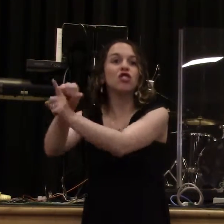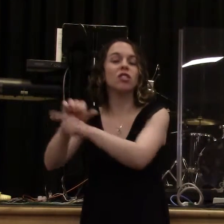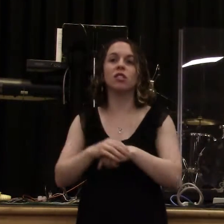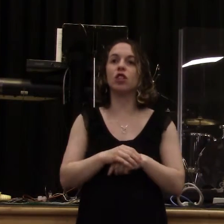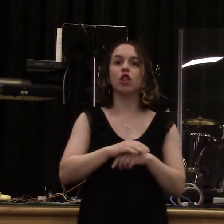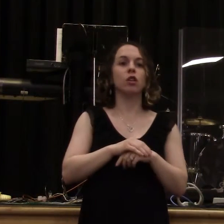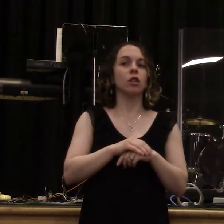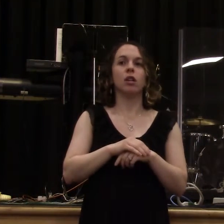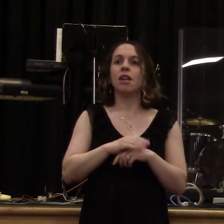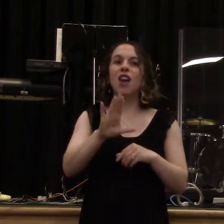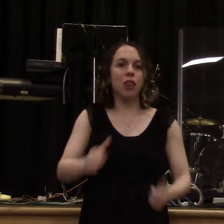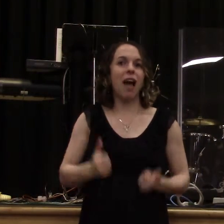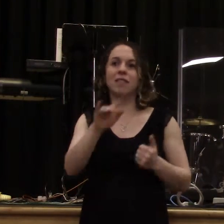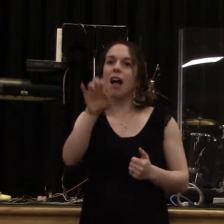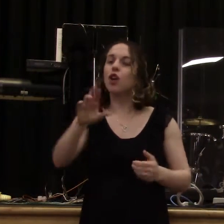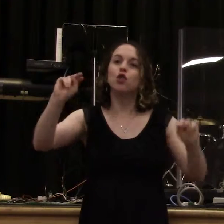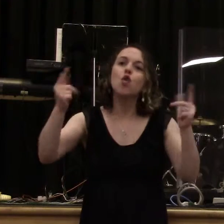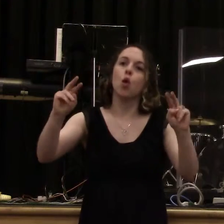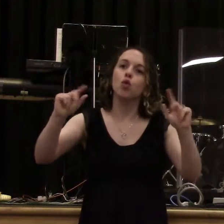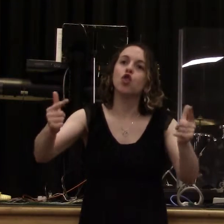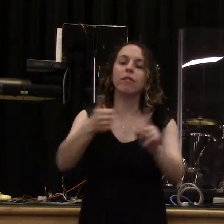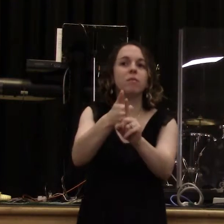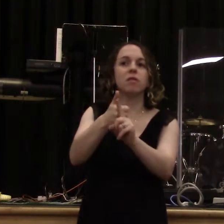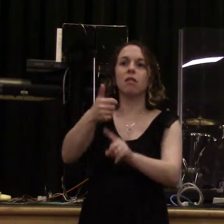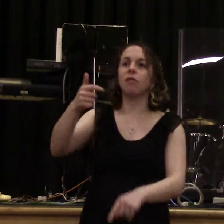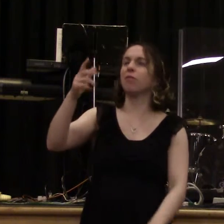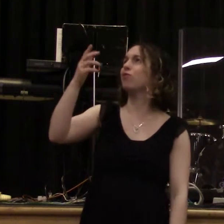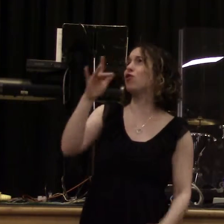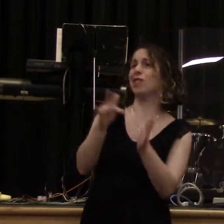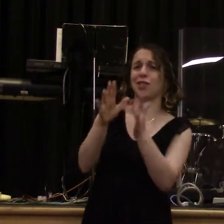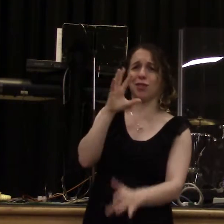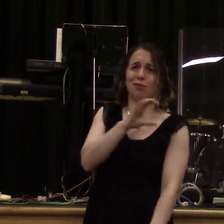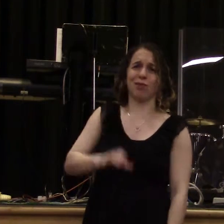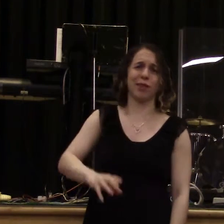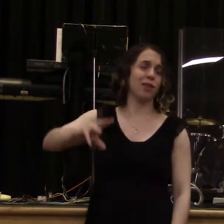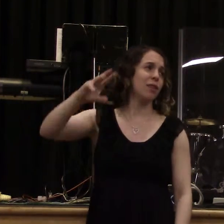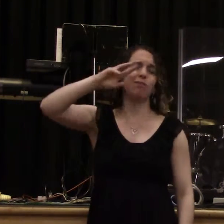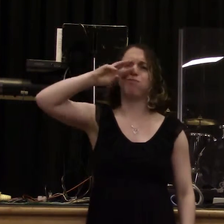for immorality and deny Jesus our sovereign and Lord.